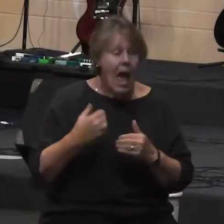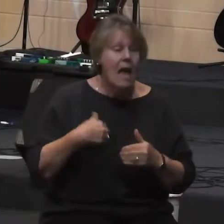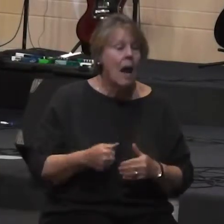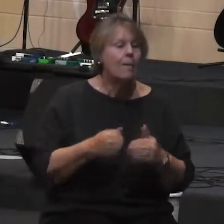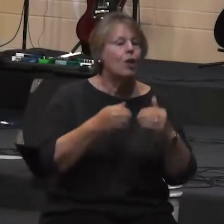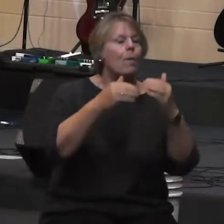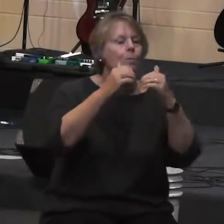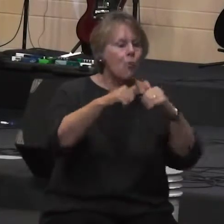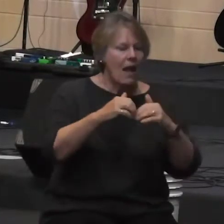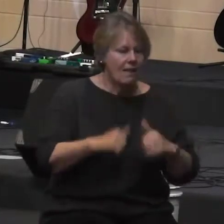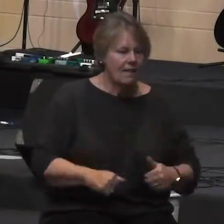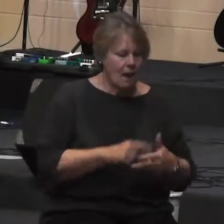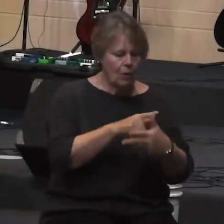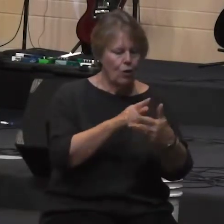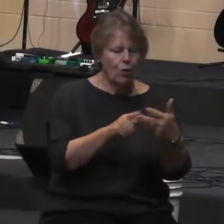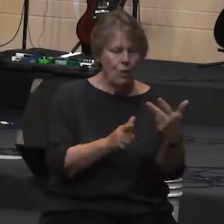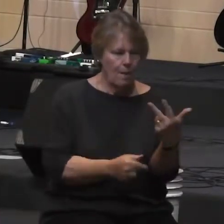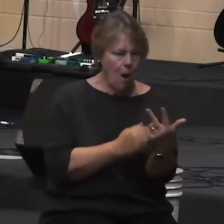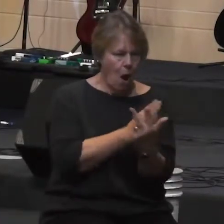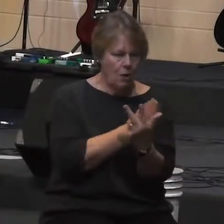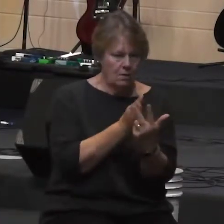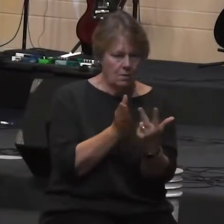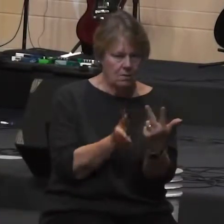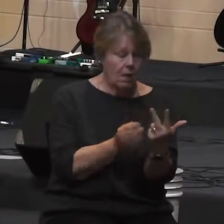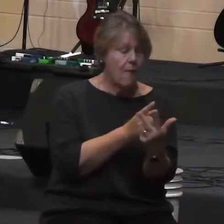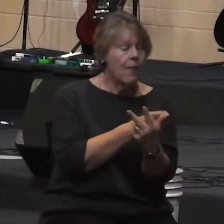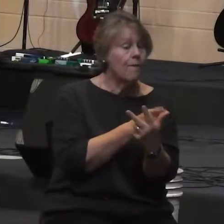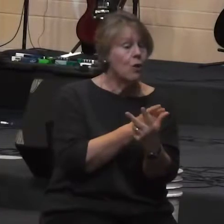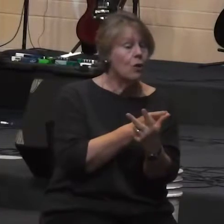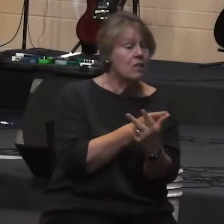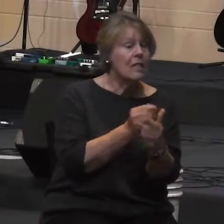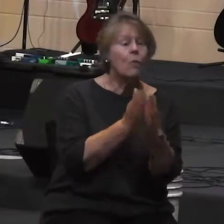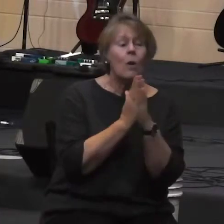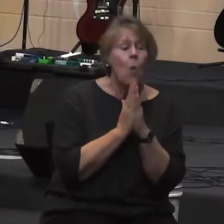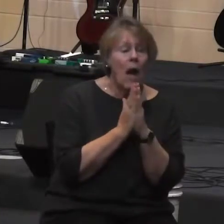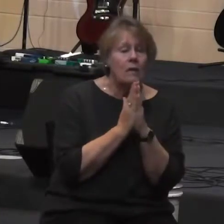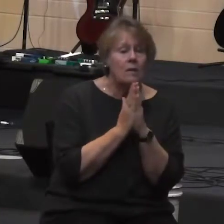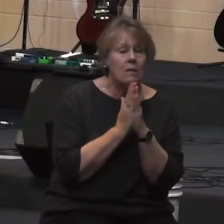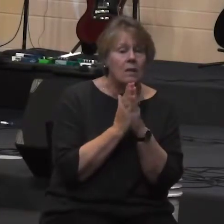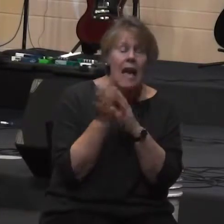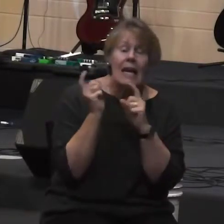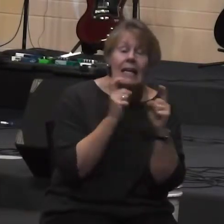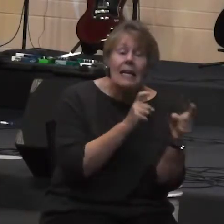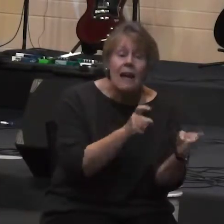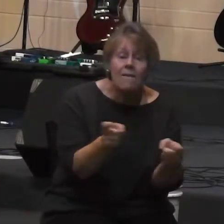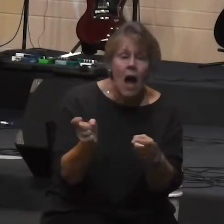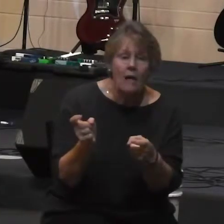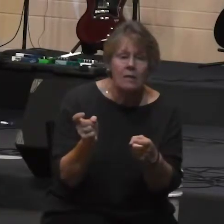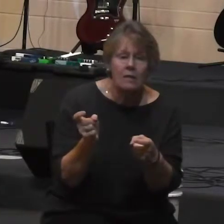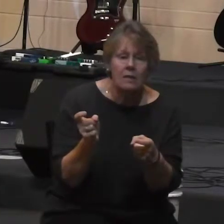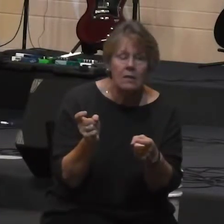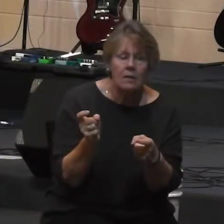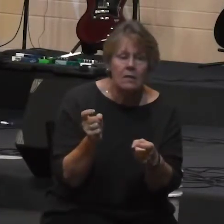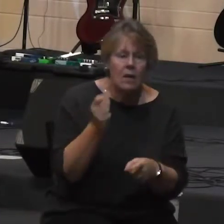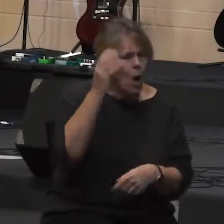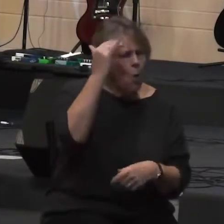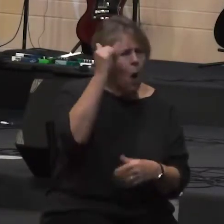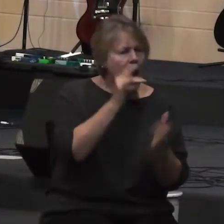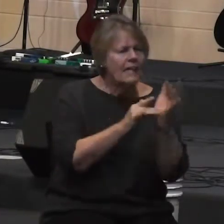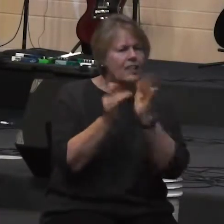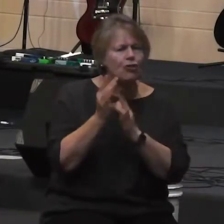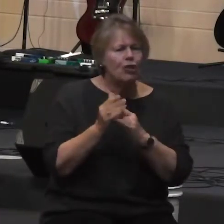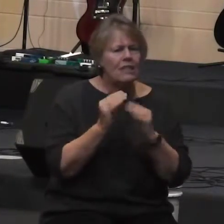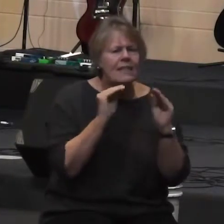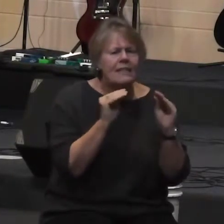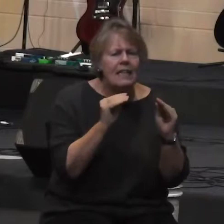three parts. Part one, the request. Give us. Why is it that Jesus teaches us to start this prayer